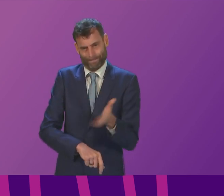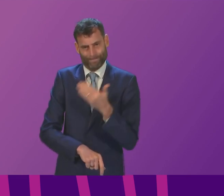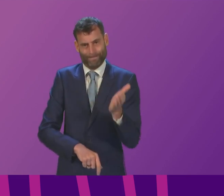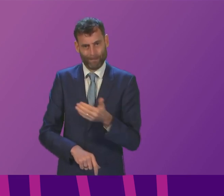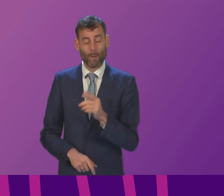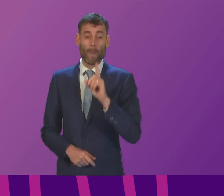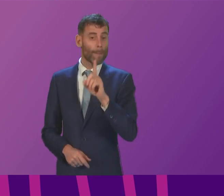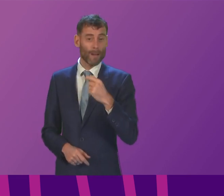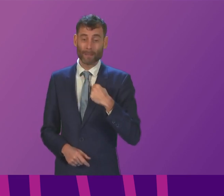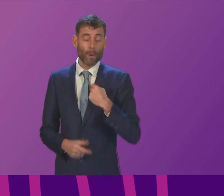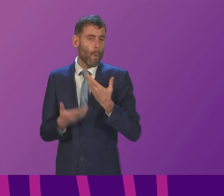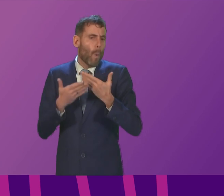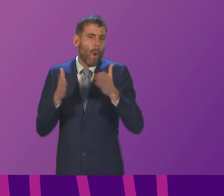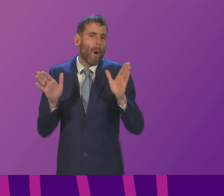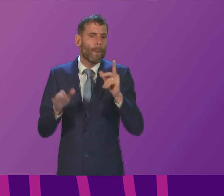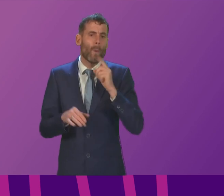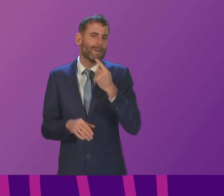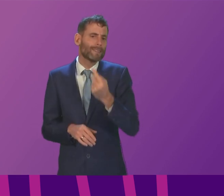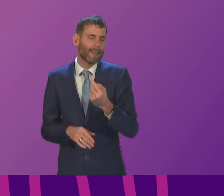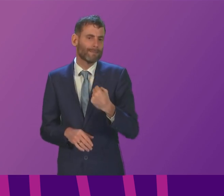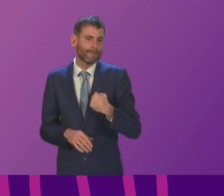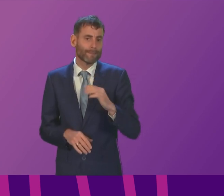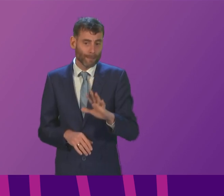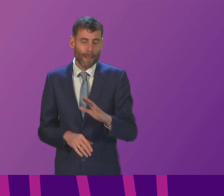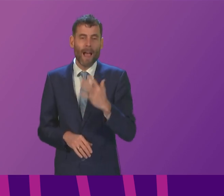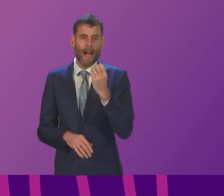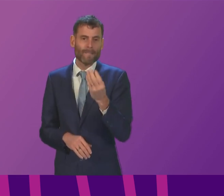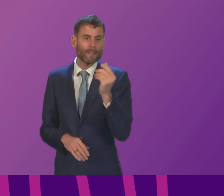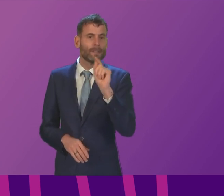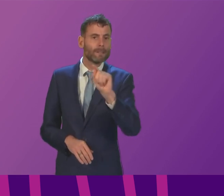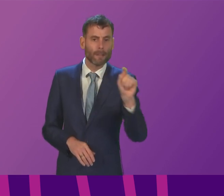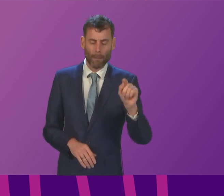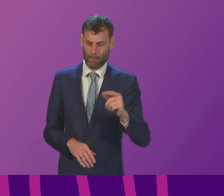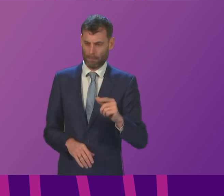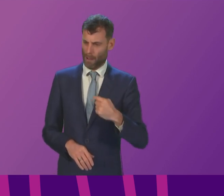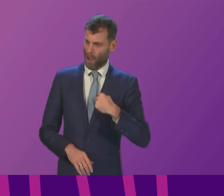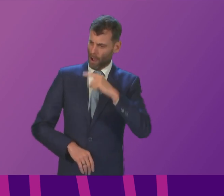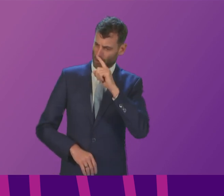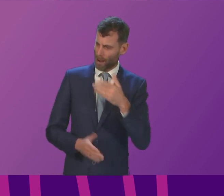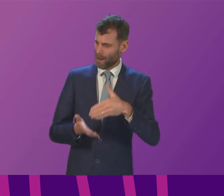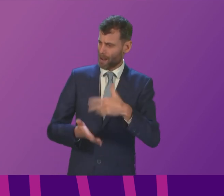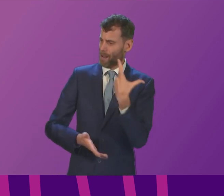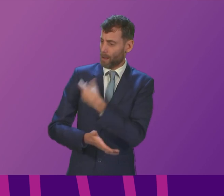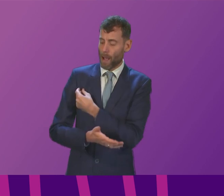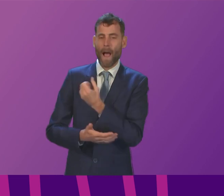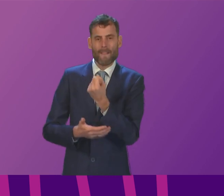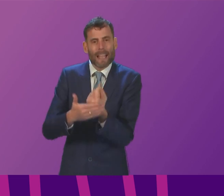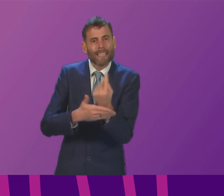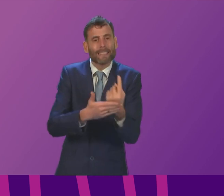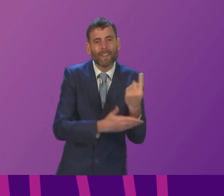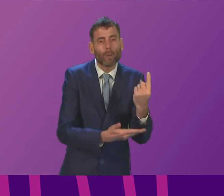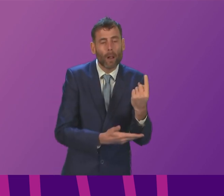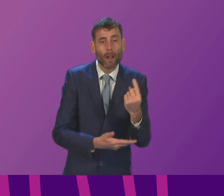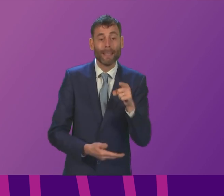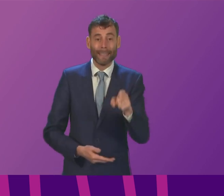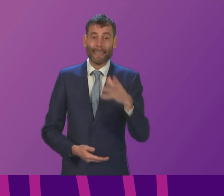said openly before there will be instances where individuals experience difficulties and it is important that they are raised so that they can be addressed as